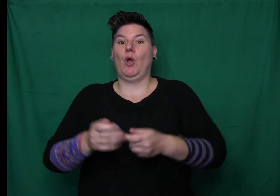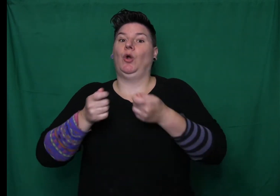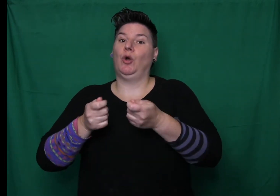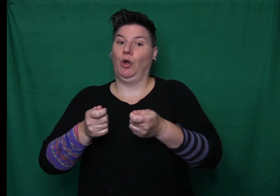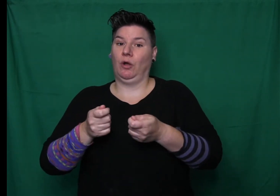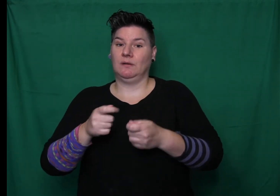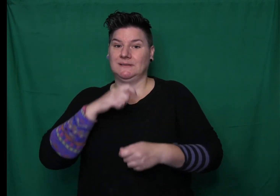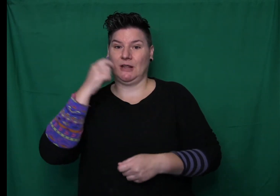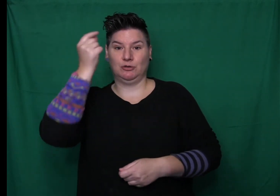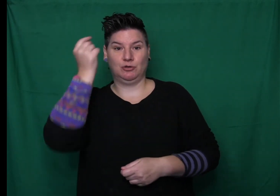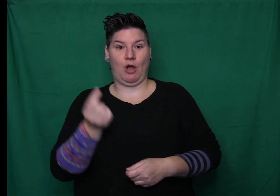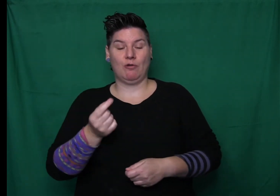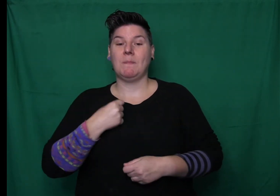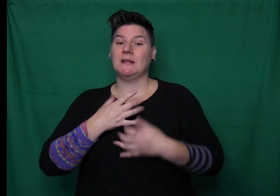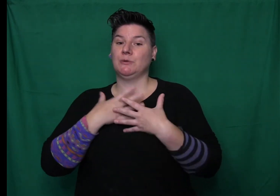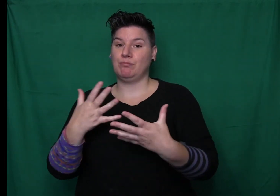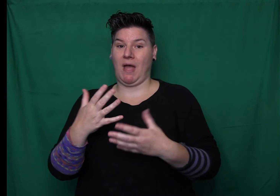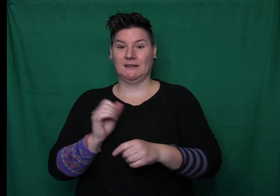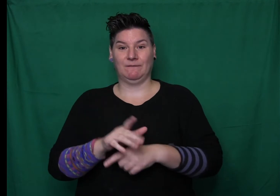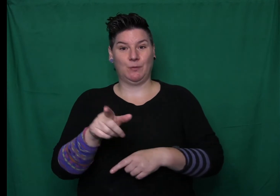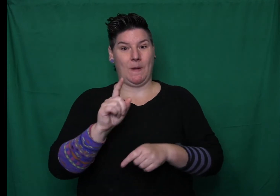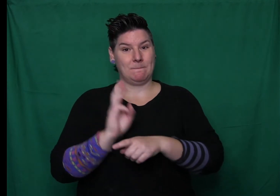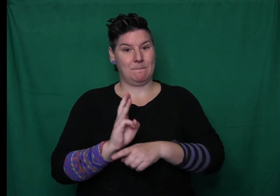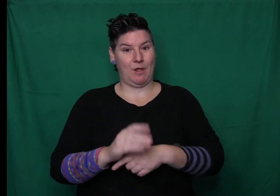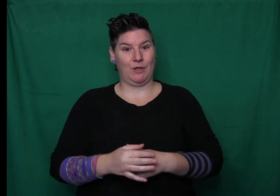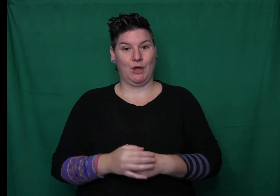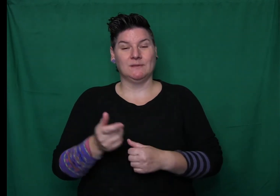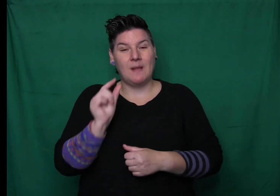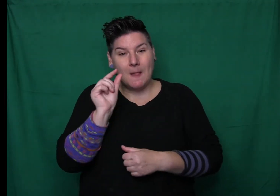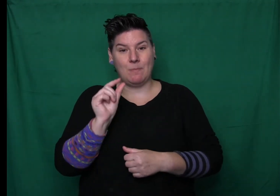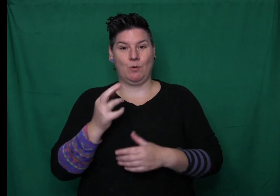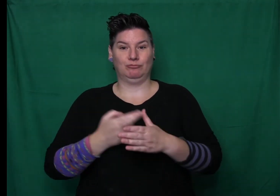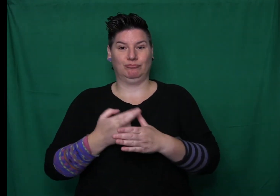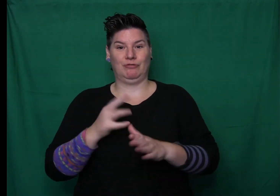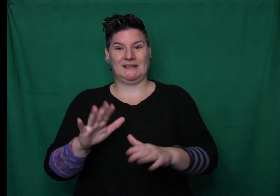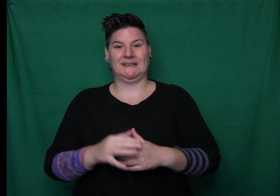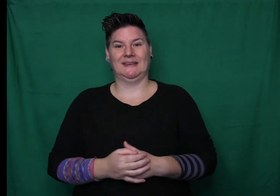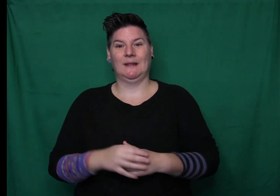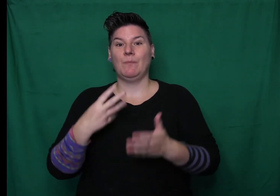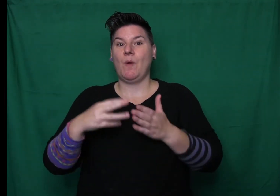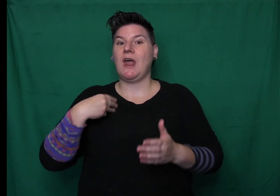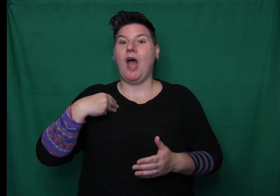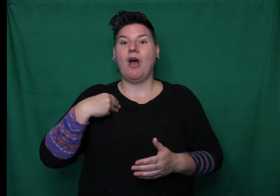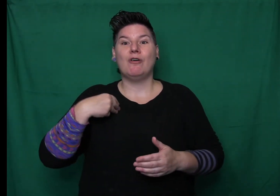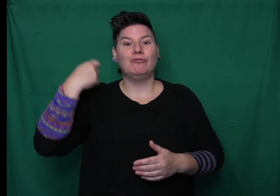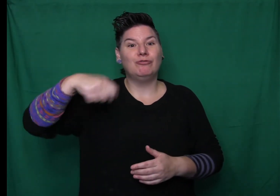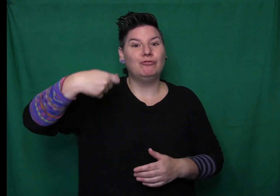Well, alright, I'll come, said Cook. Dory went back upstairs and Gink went with her. She